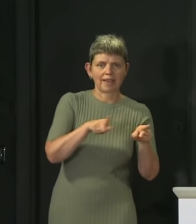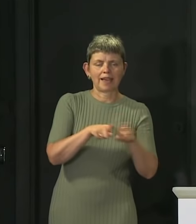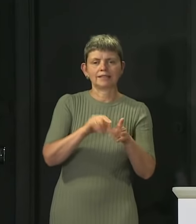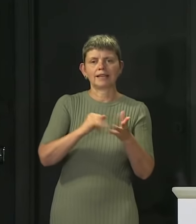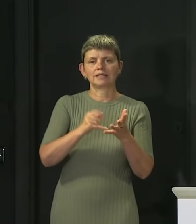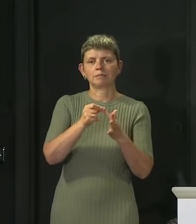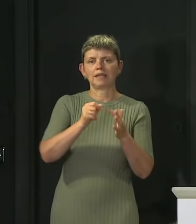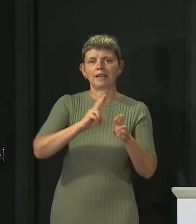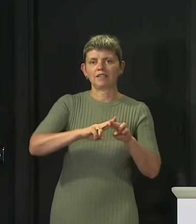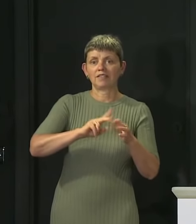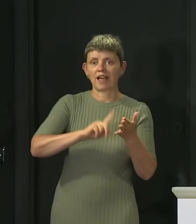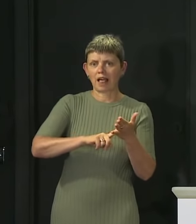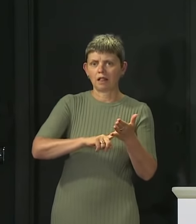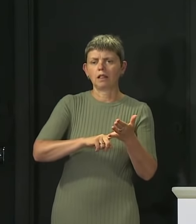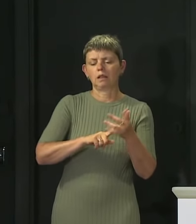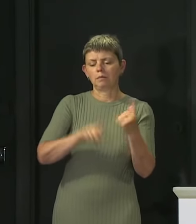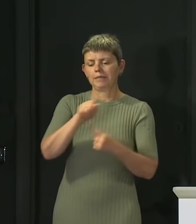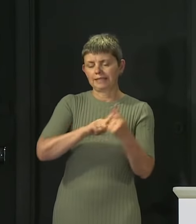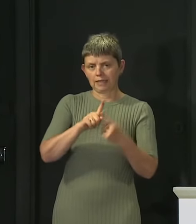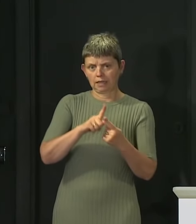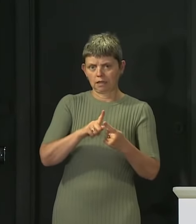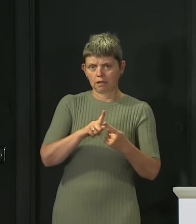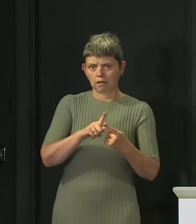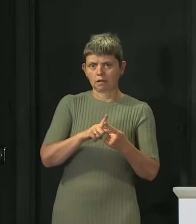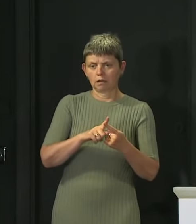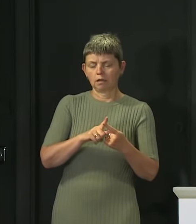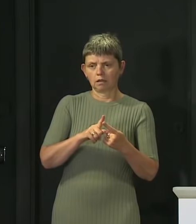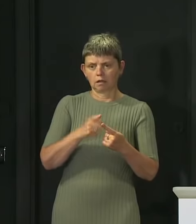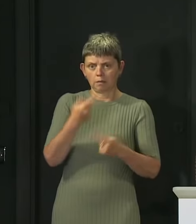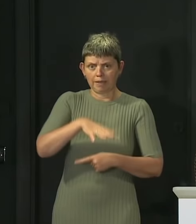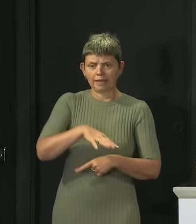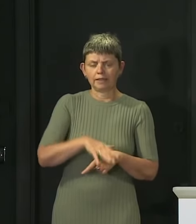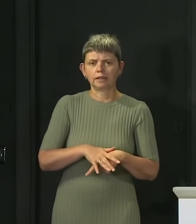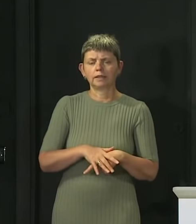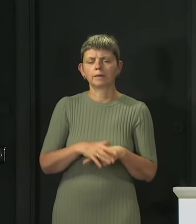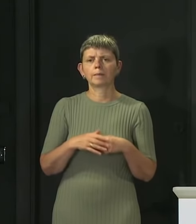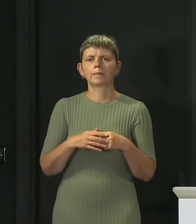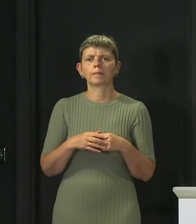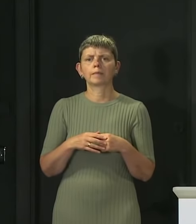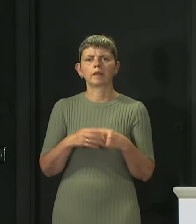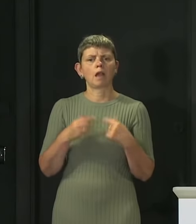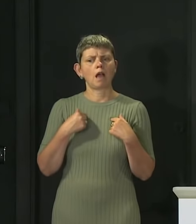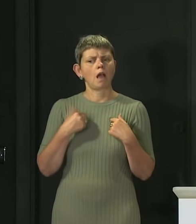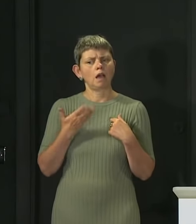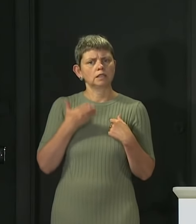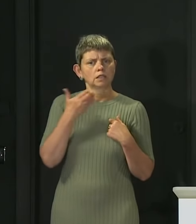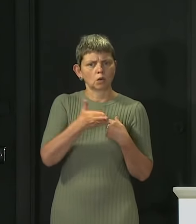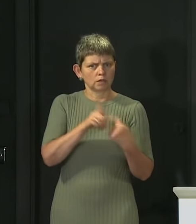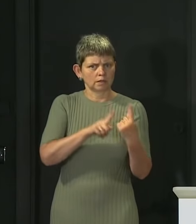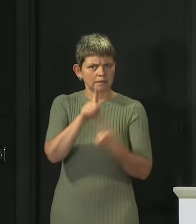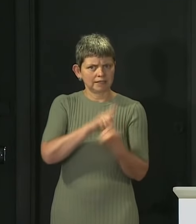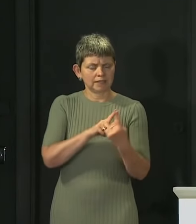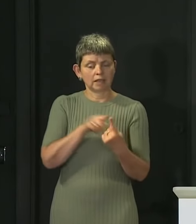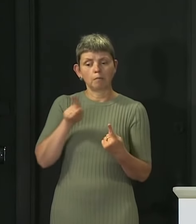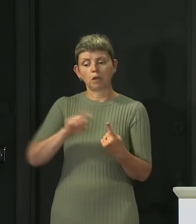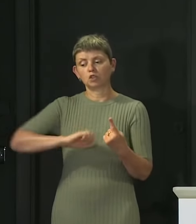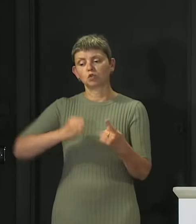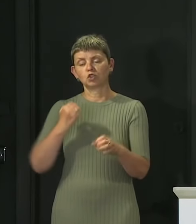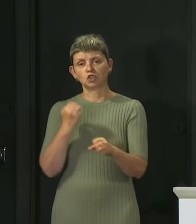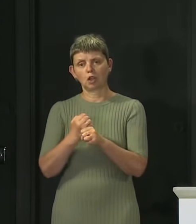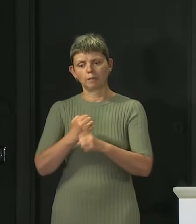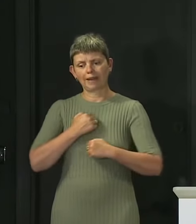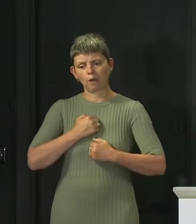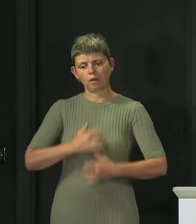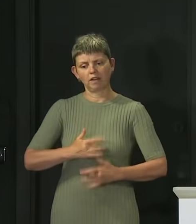and discussions were had. I wasn't personally present at that meeting. The Scottish Government was very clear about our view and the